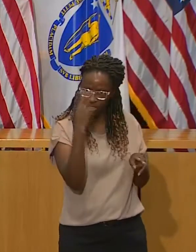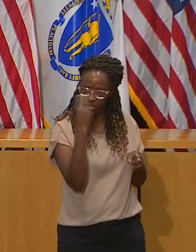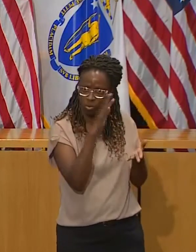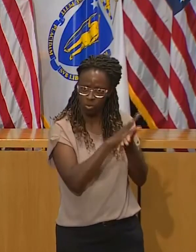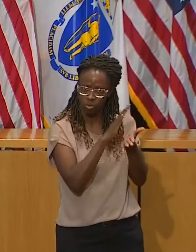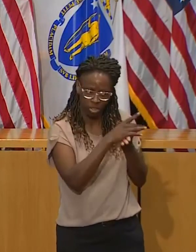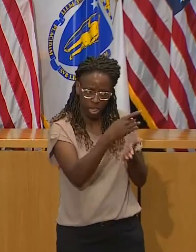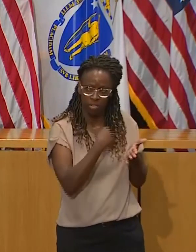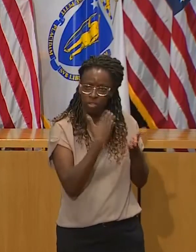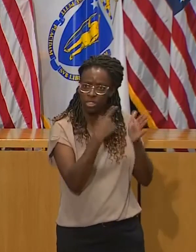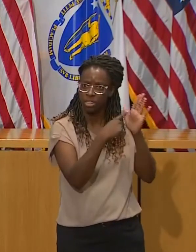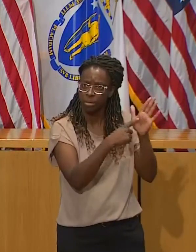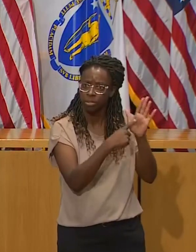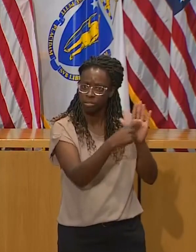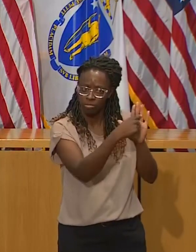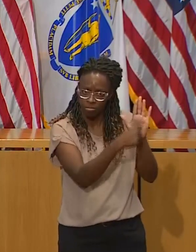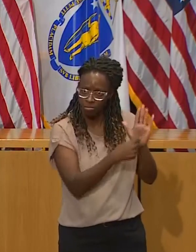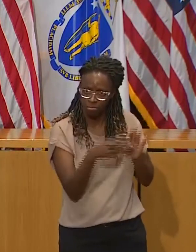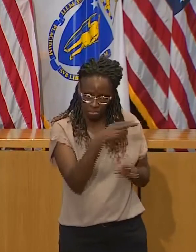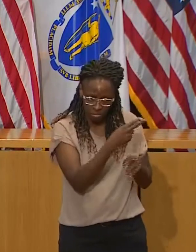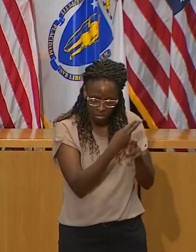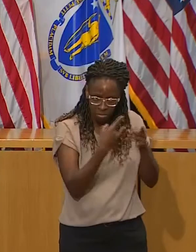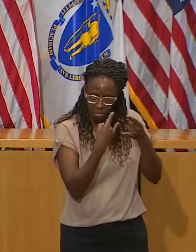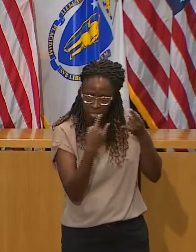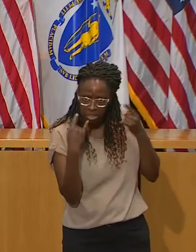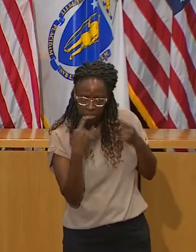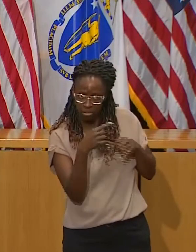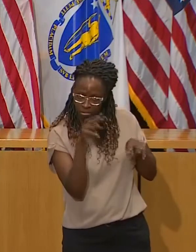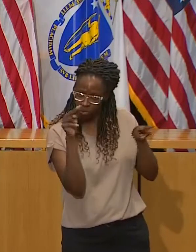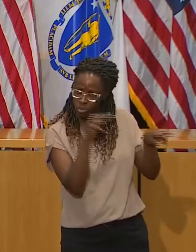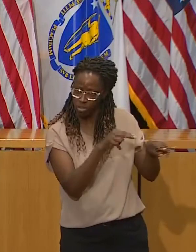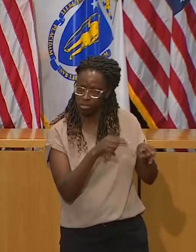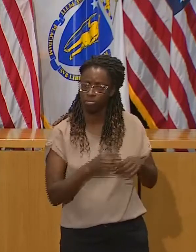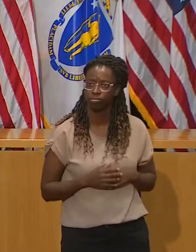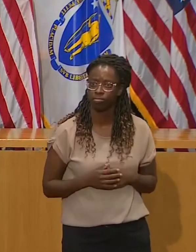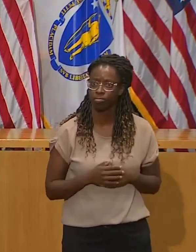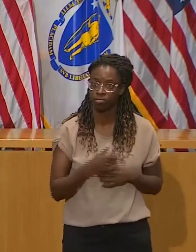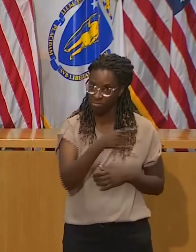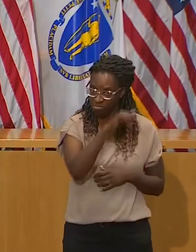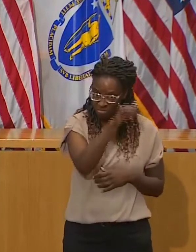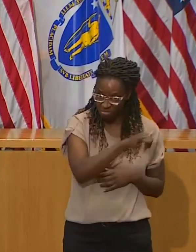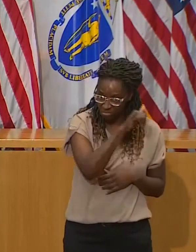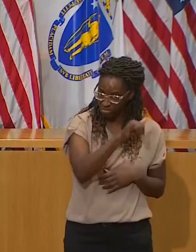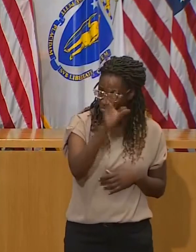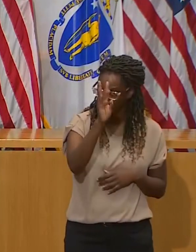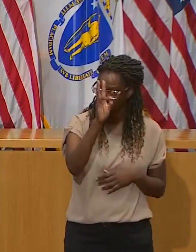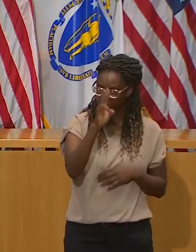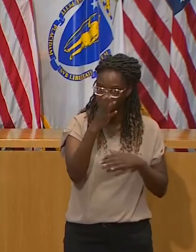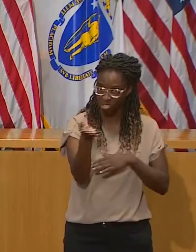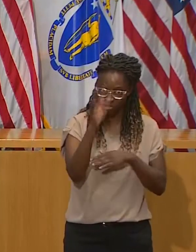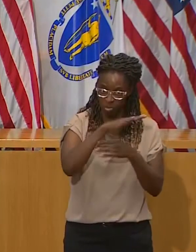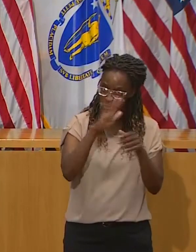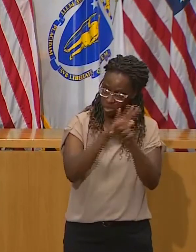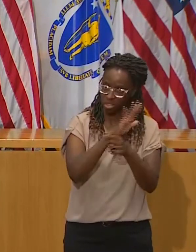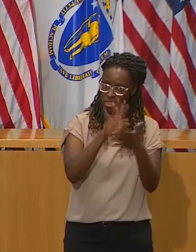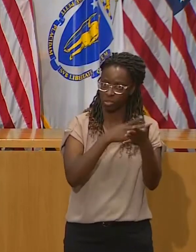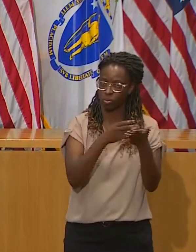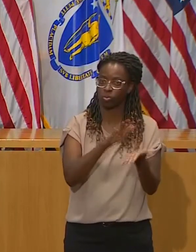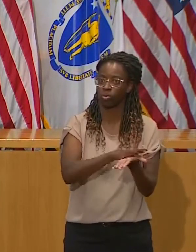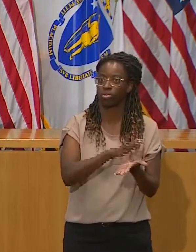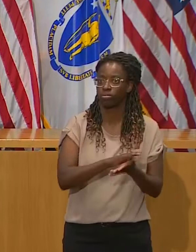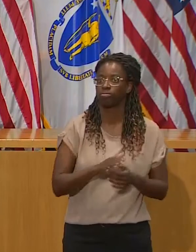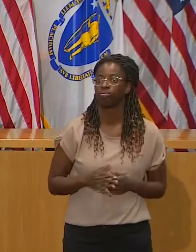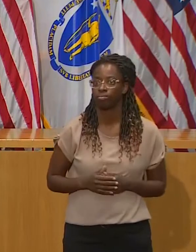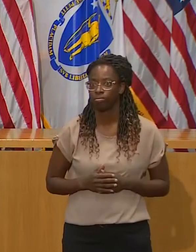and having the rhythm and the structure that comes to spend six or seven hours a day in a formal setting where